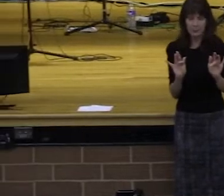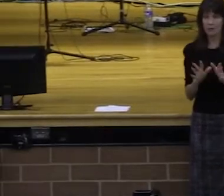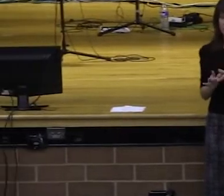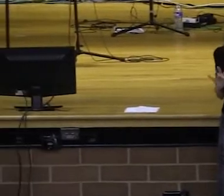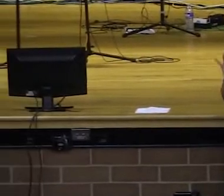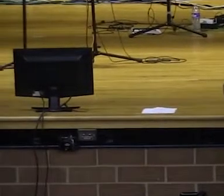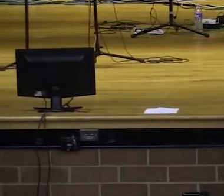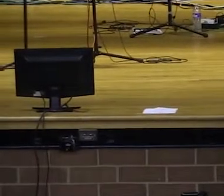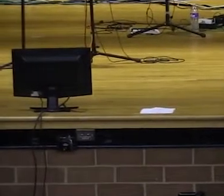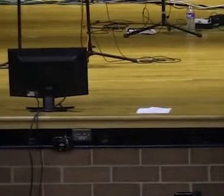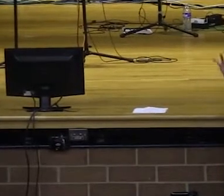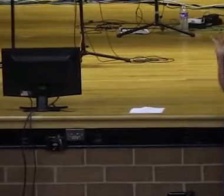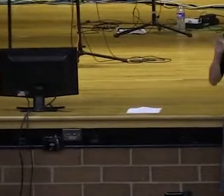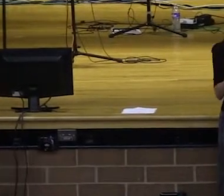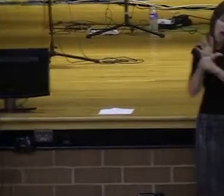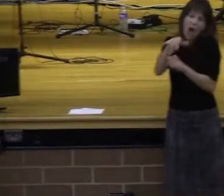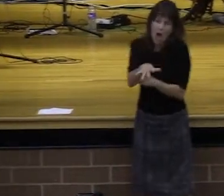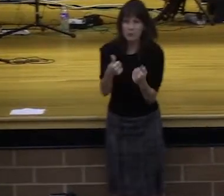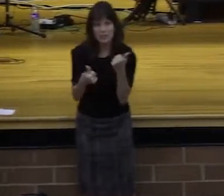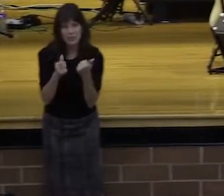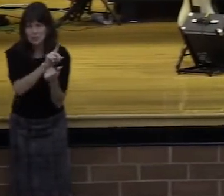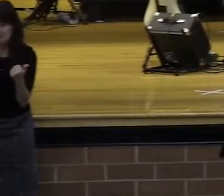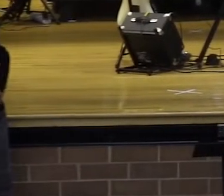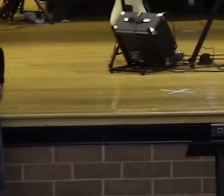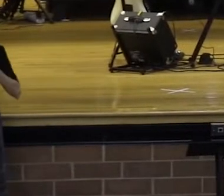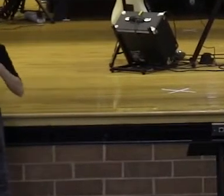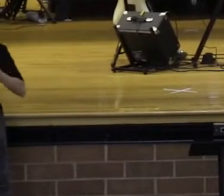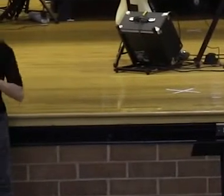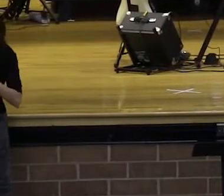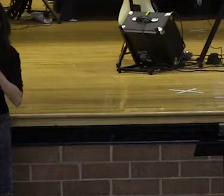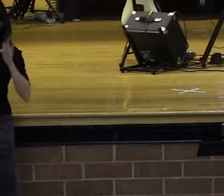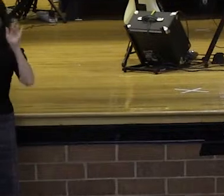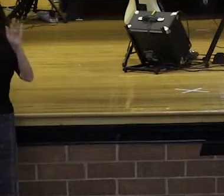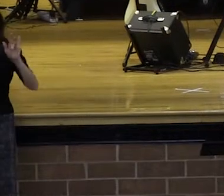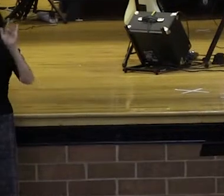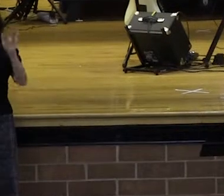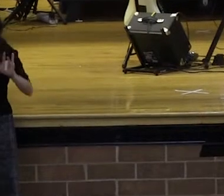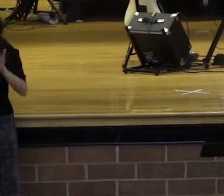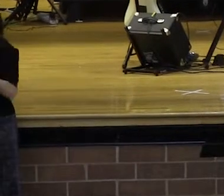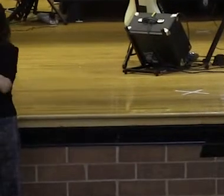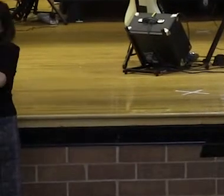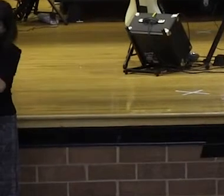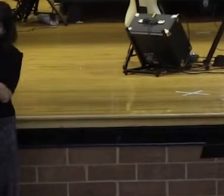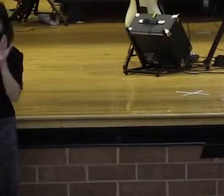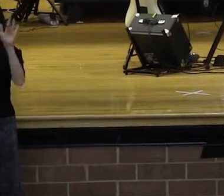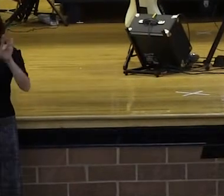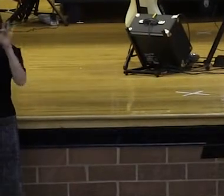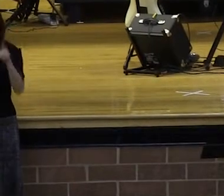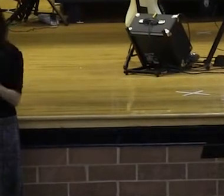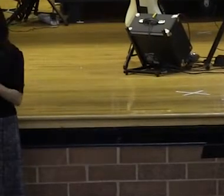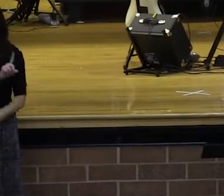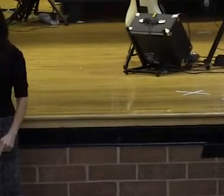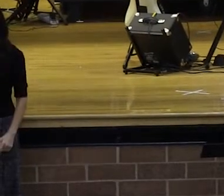God is big in mercy. God being, is your God rich in mercy? Is your God rich in mercy